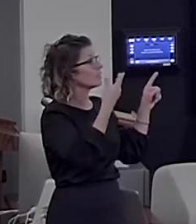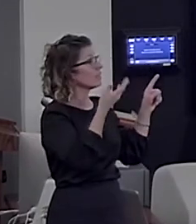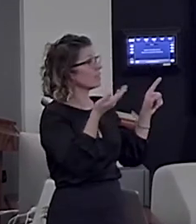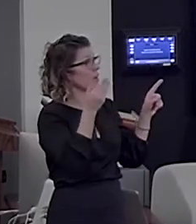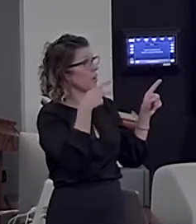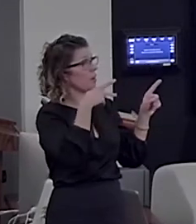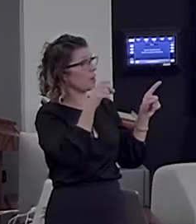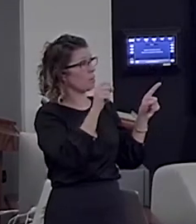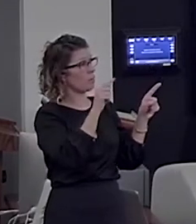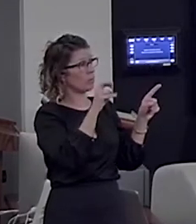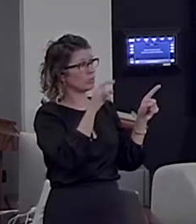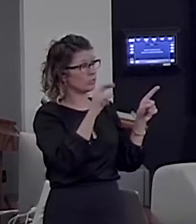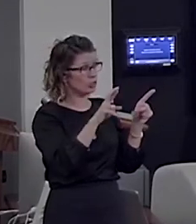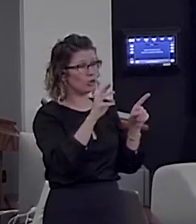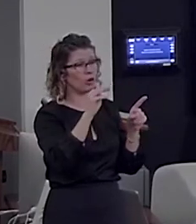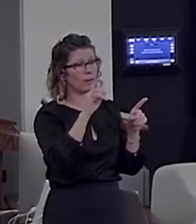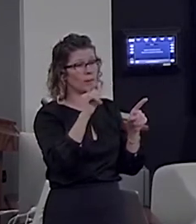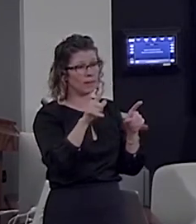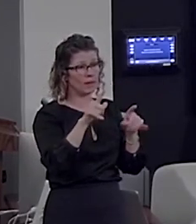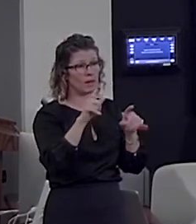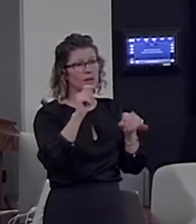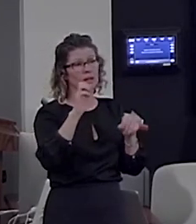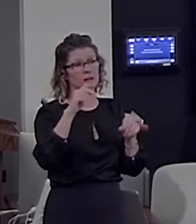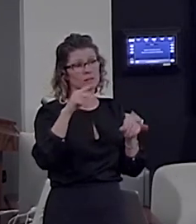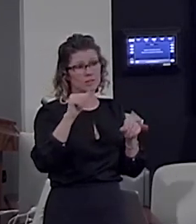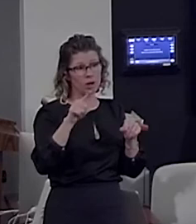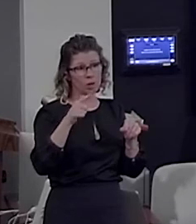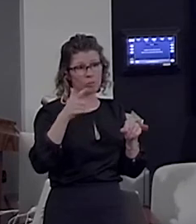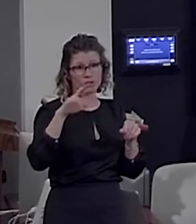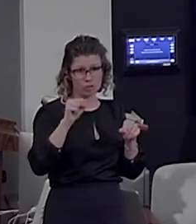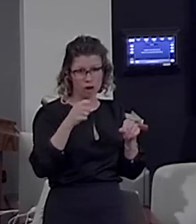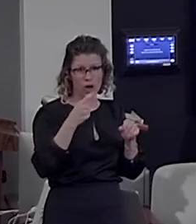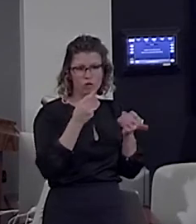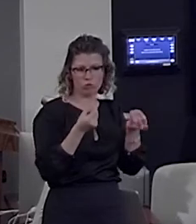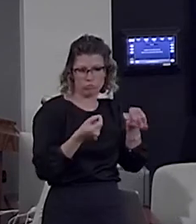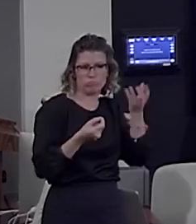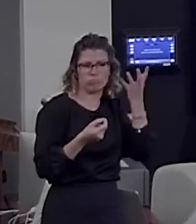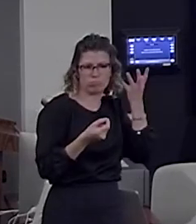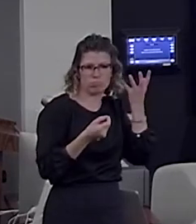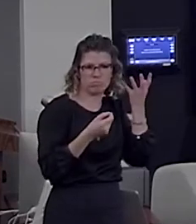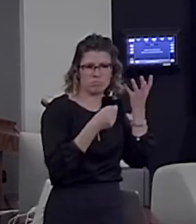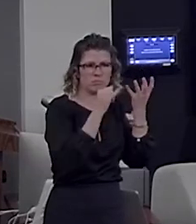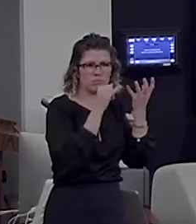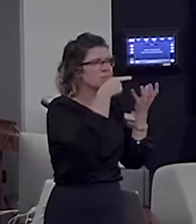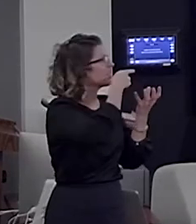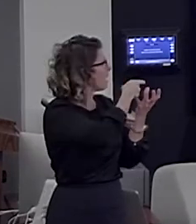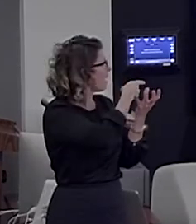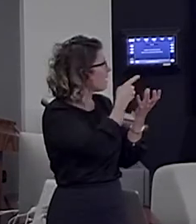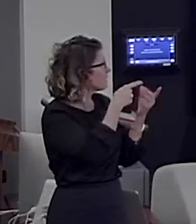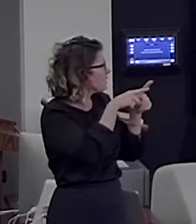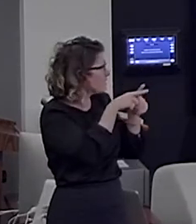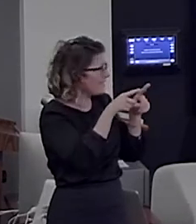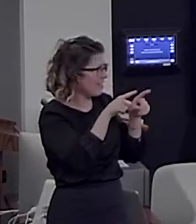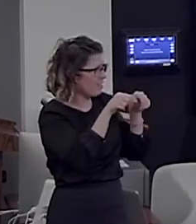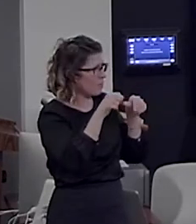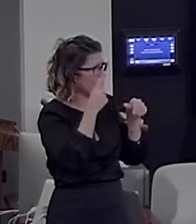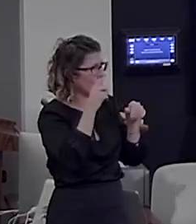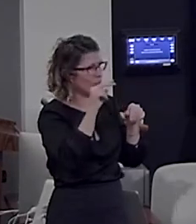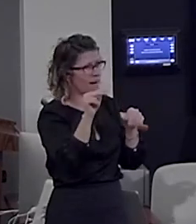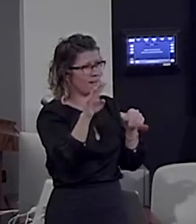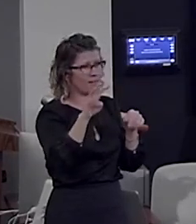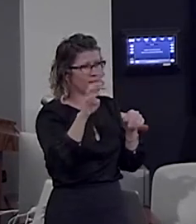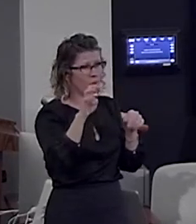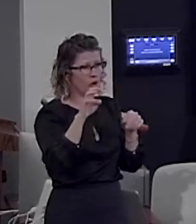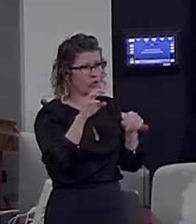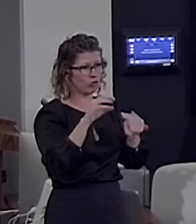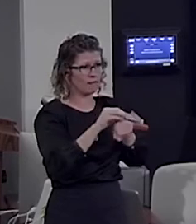site is sensitive to surprise. And, in fact, it's a very plausible site for the N-400 effect. But the most